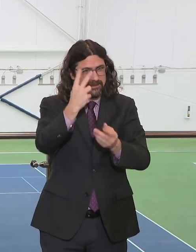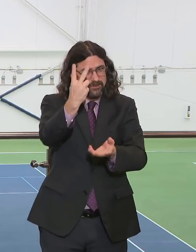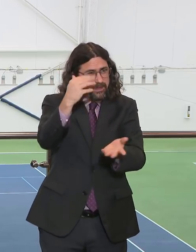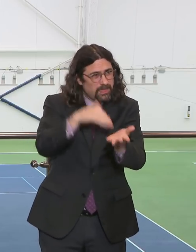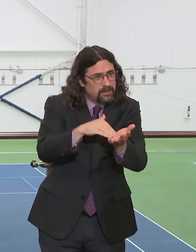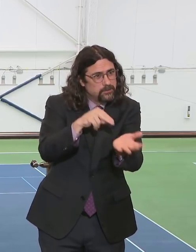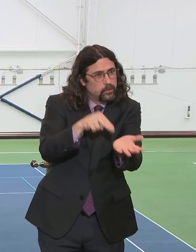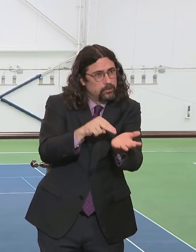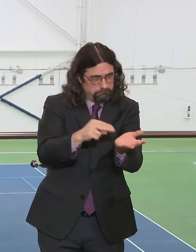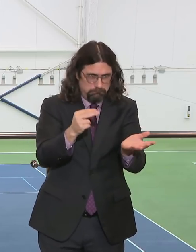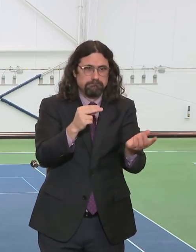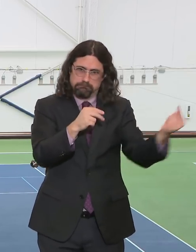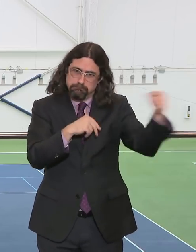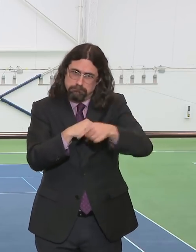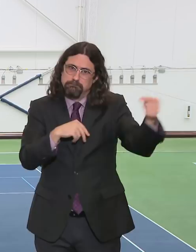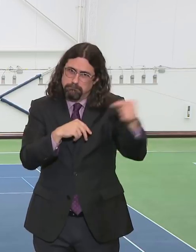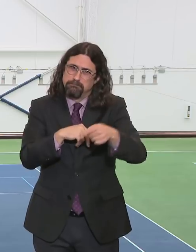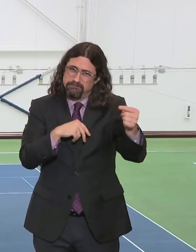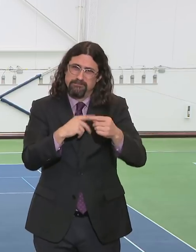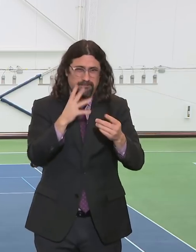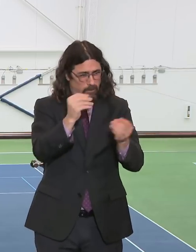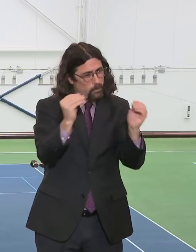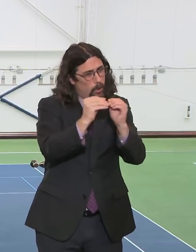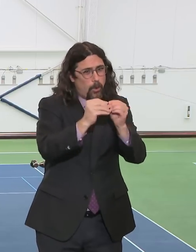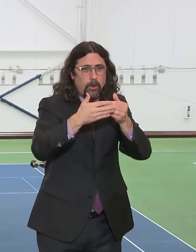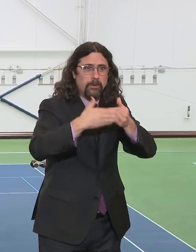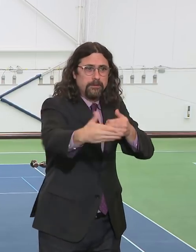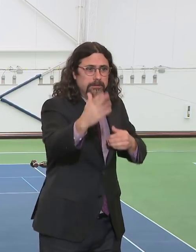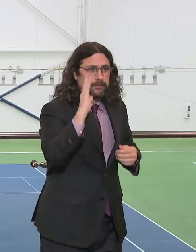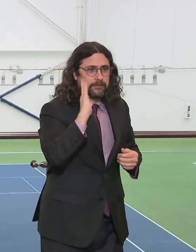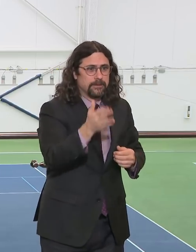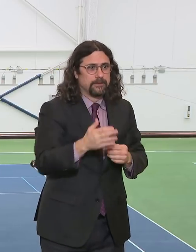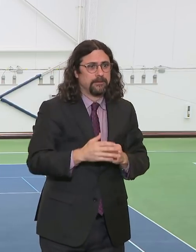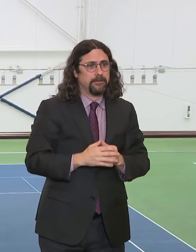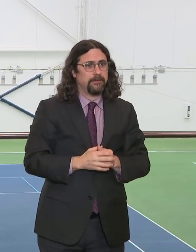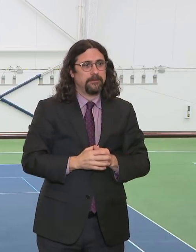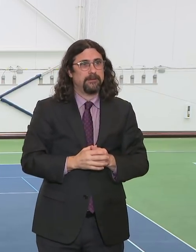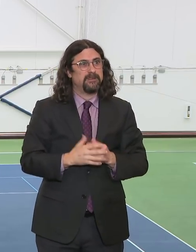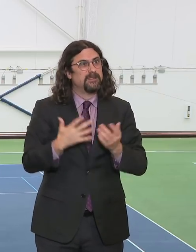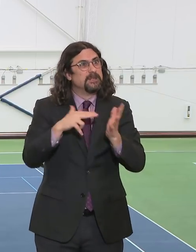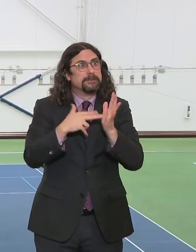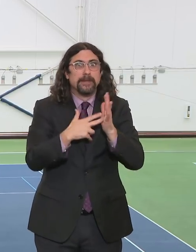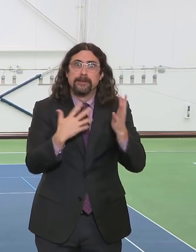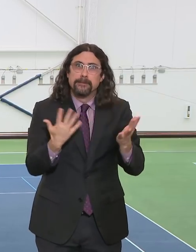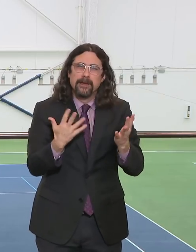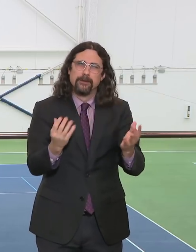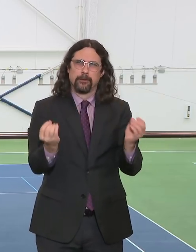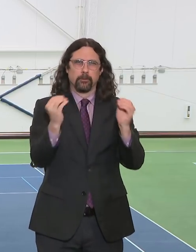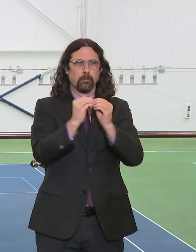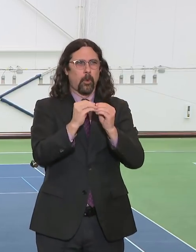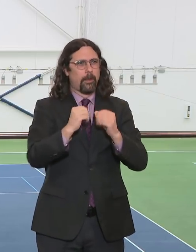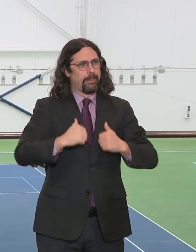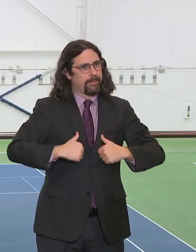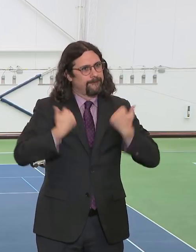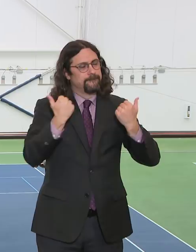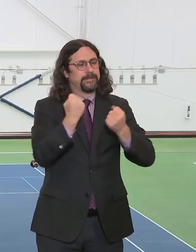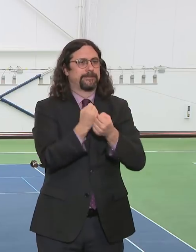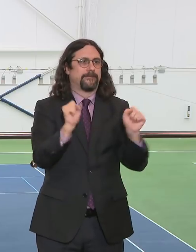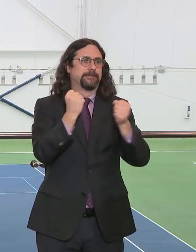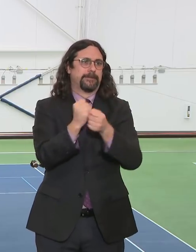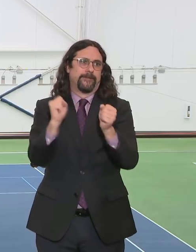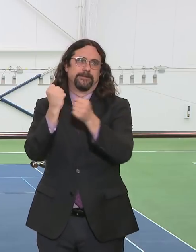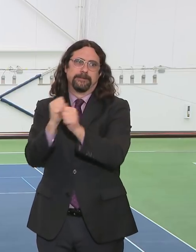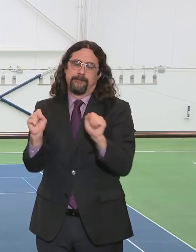Now, I'll always tell you good news, but that does not mean that the battle's over. It doesn't mean we're not going to need a lot more help. Remember,